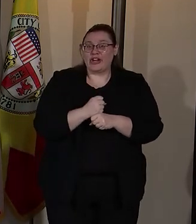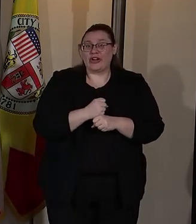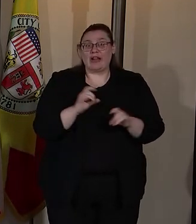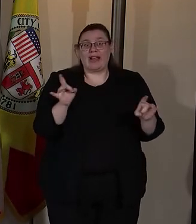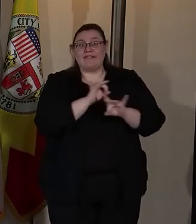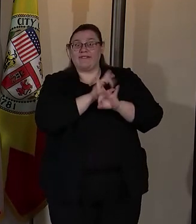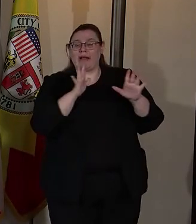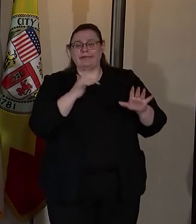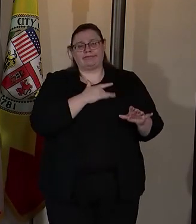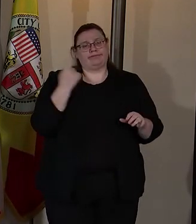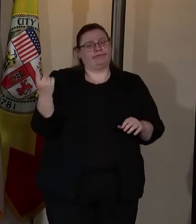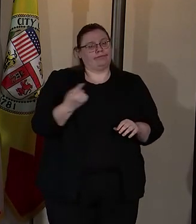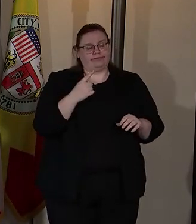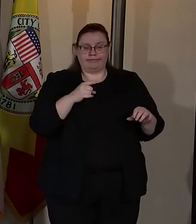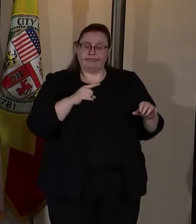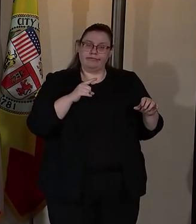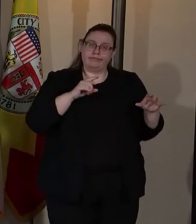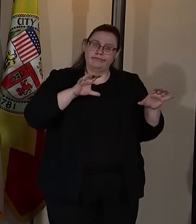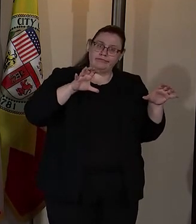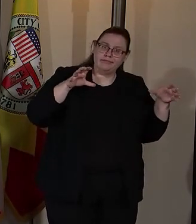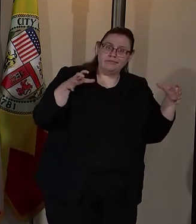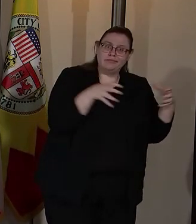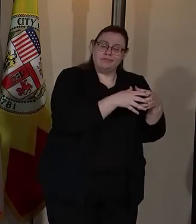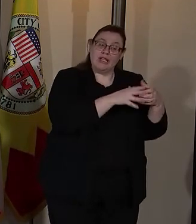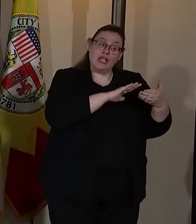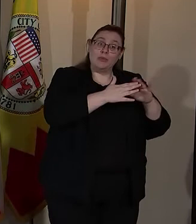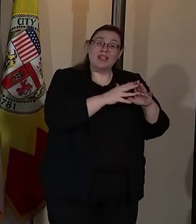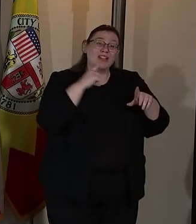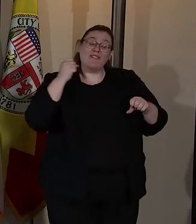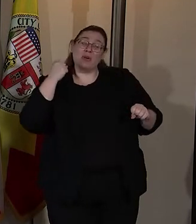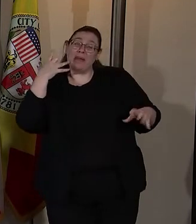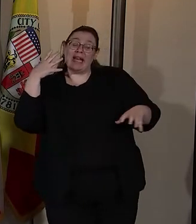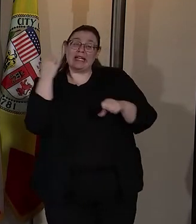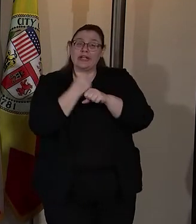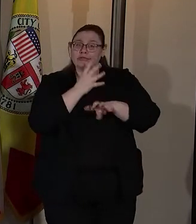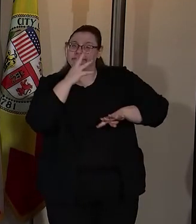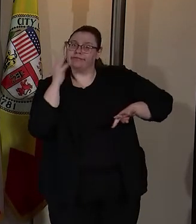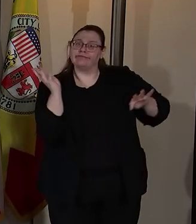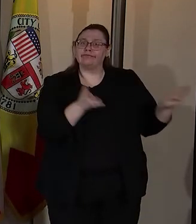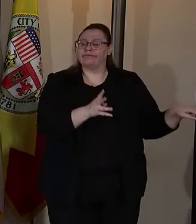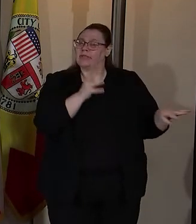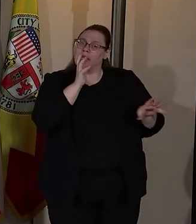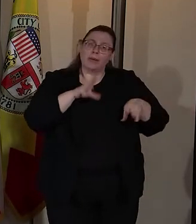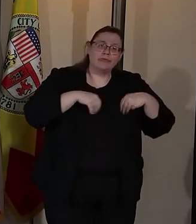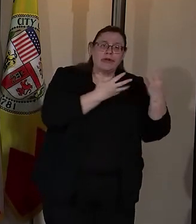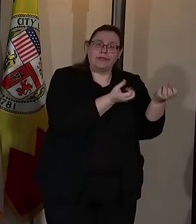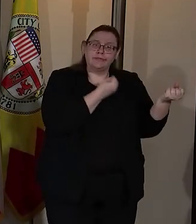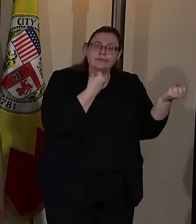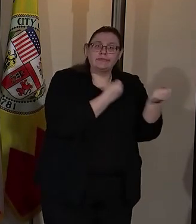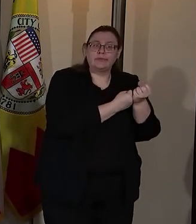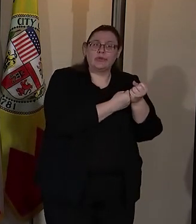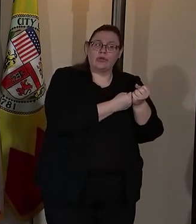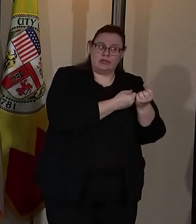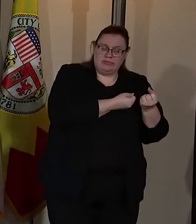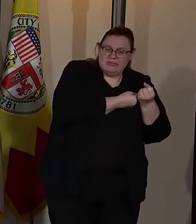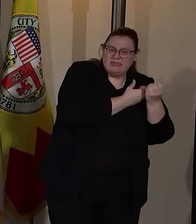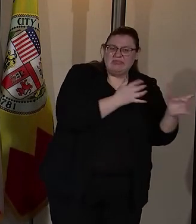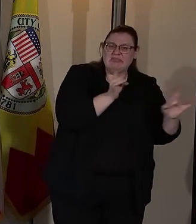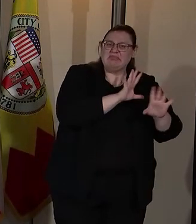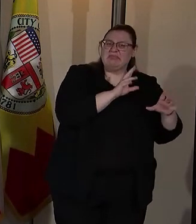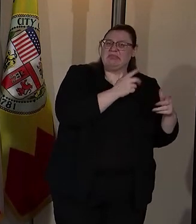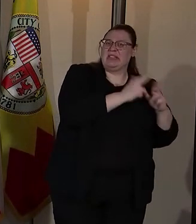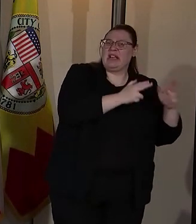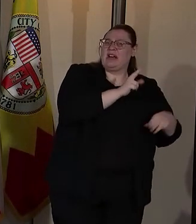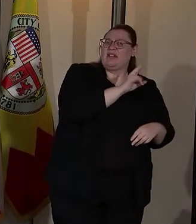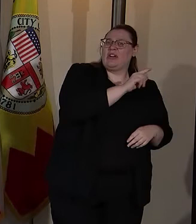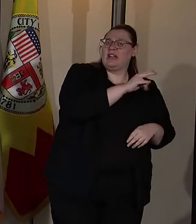concentrated in communities bypassed for decades starved of resources filled with gun violence and